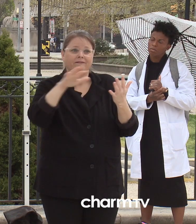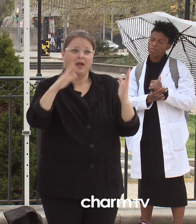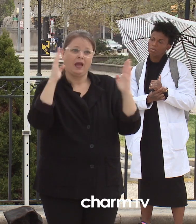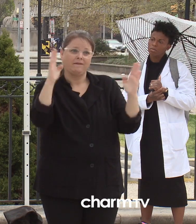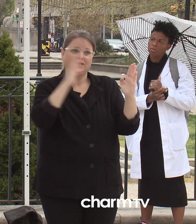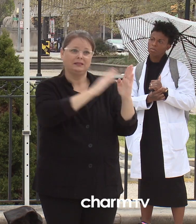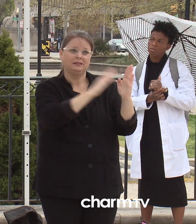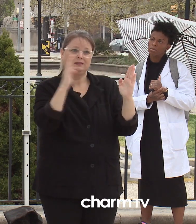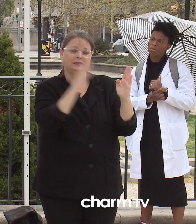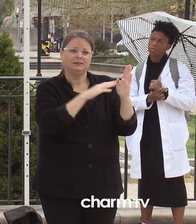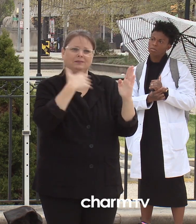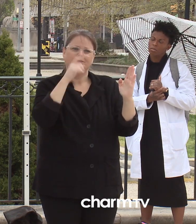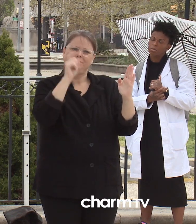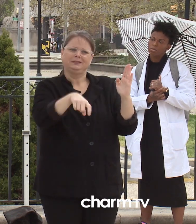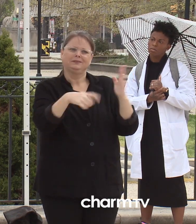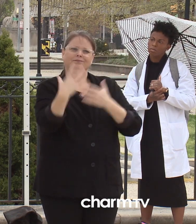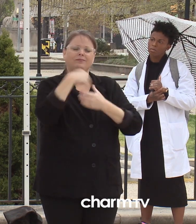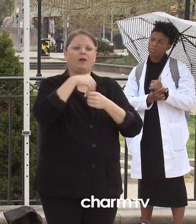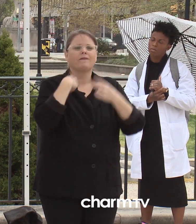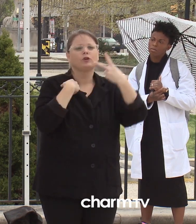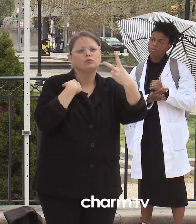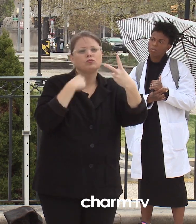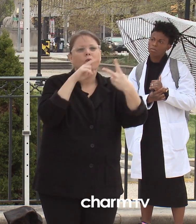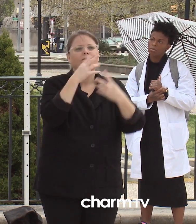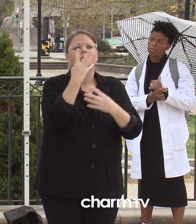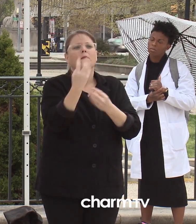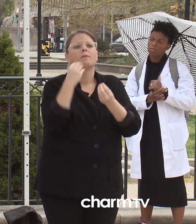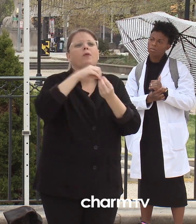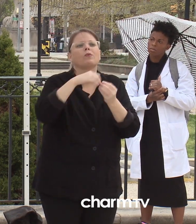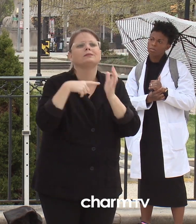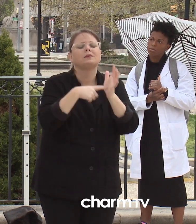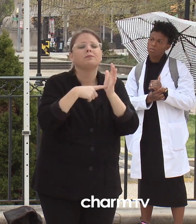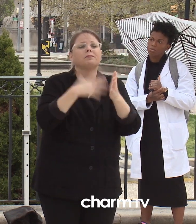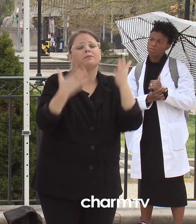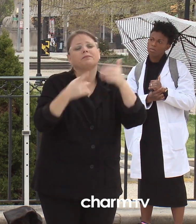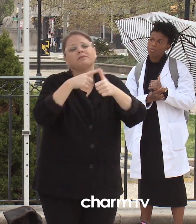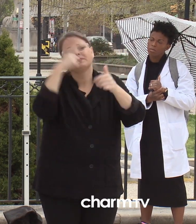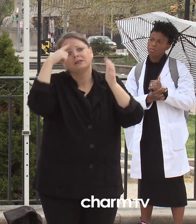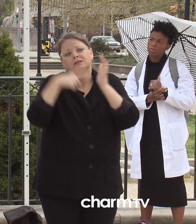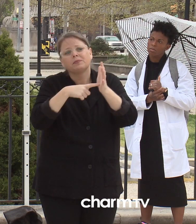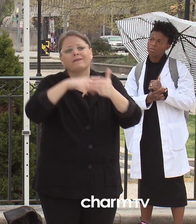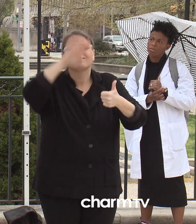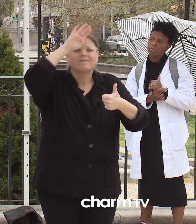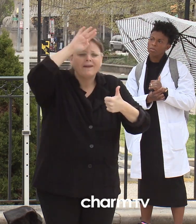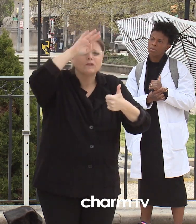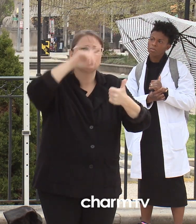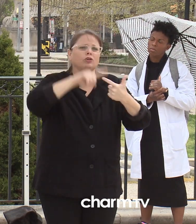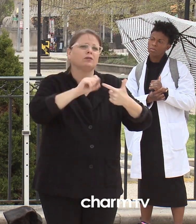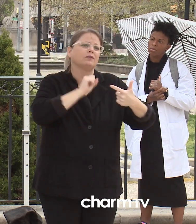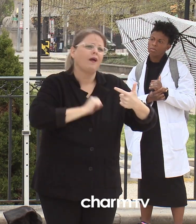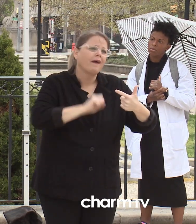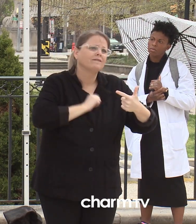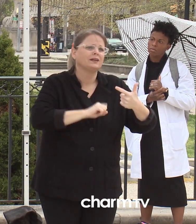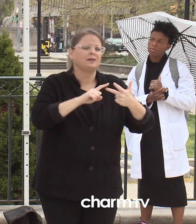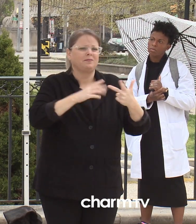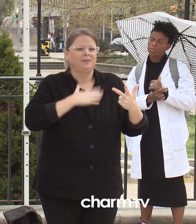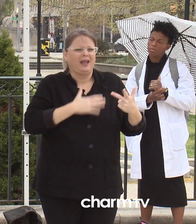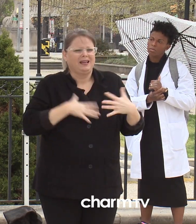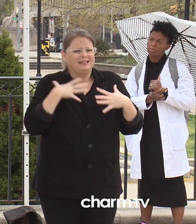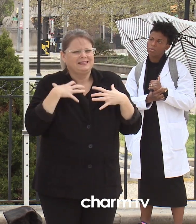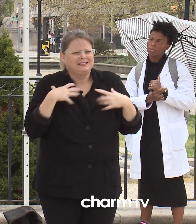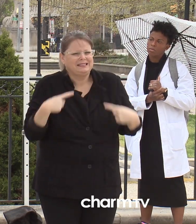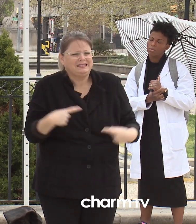four symptoms they have to be positive. A fever, cough, body aches, or sore throat. They also have to have no history of immunosuppression or